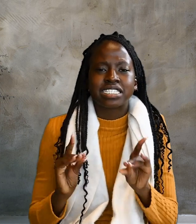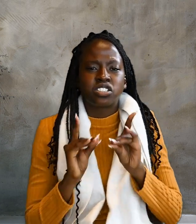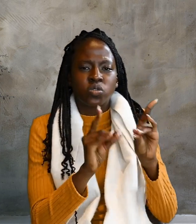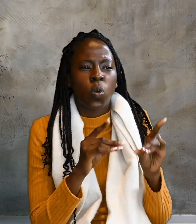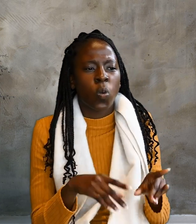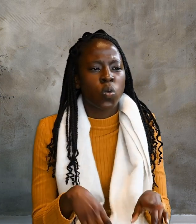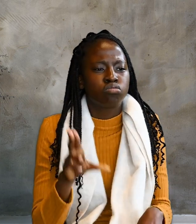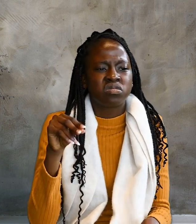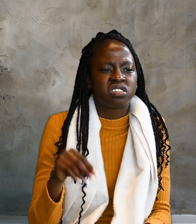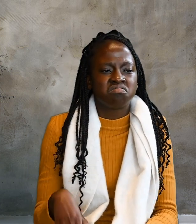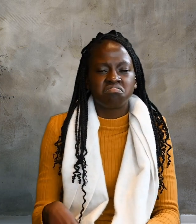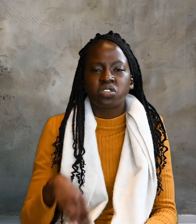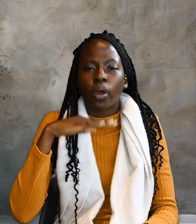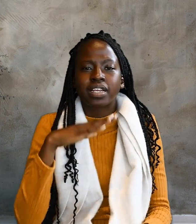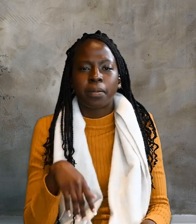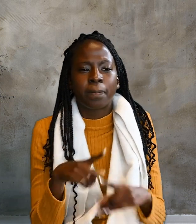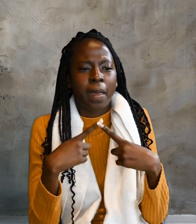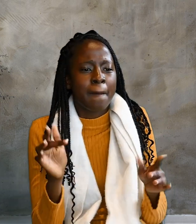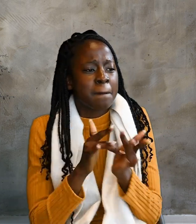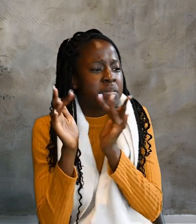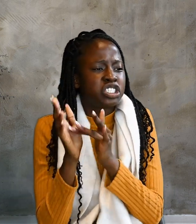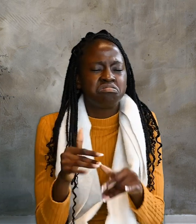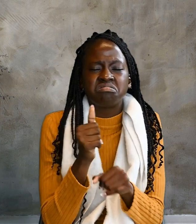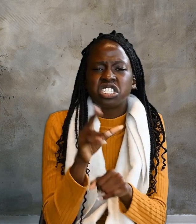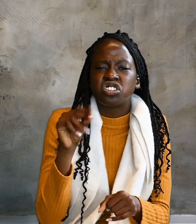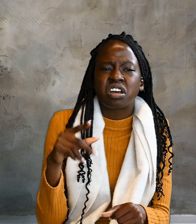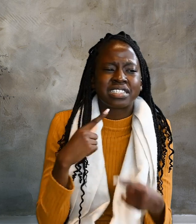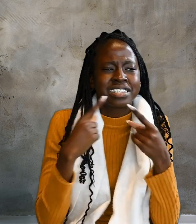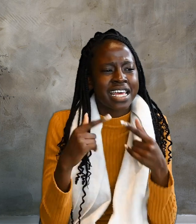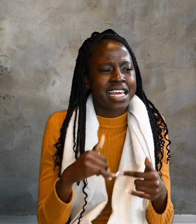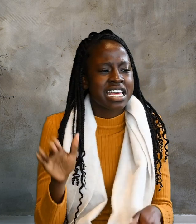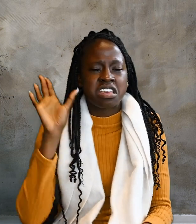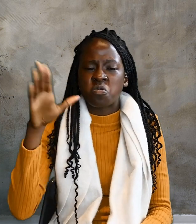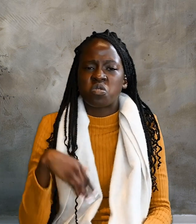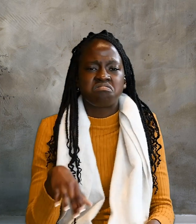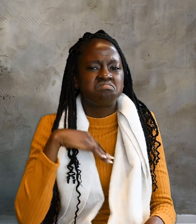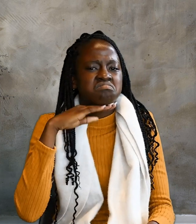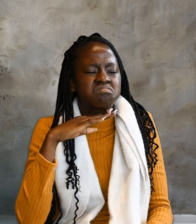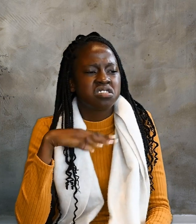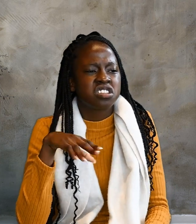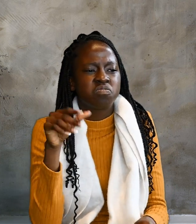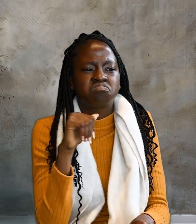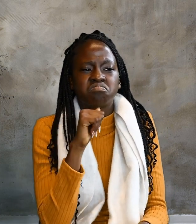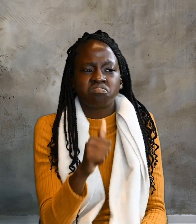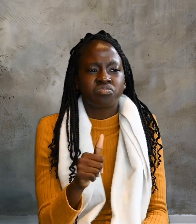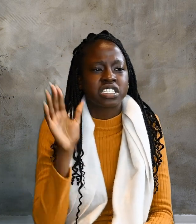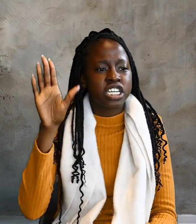not die. But Jesus did not say that he would not die. He only